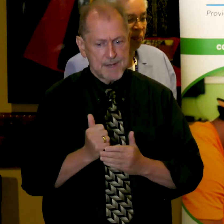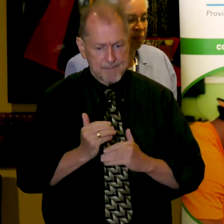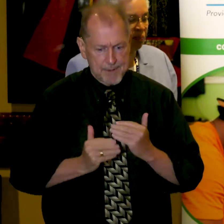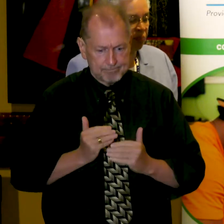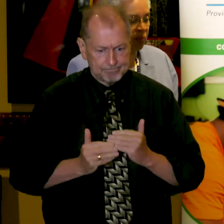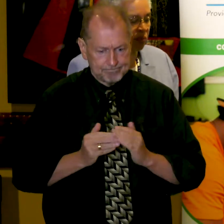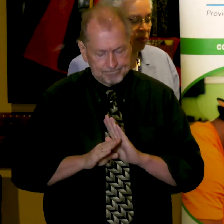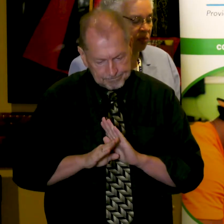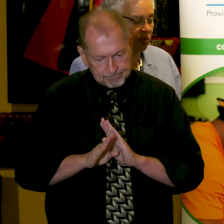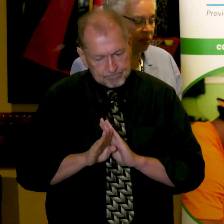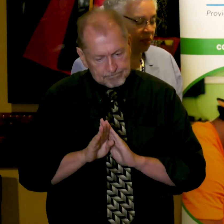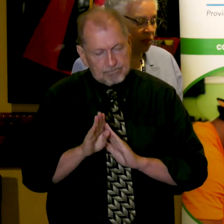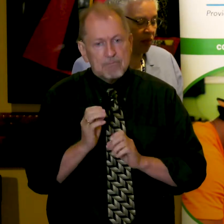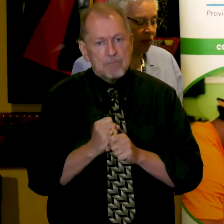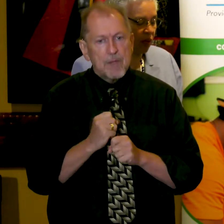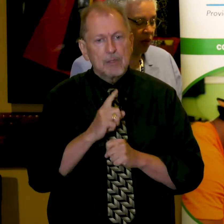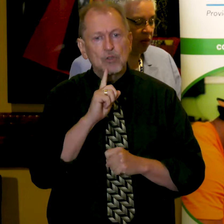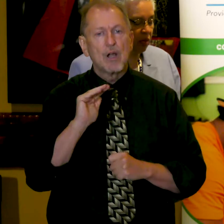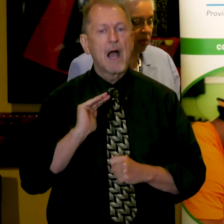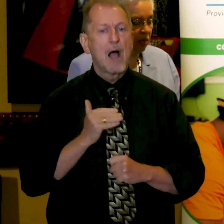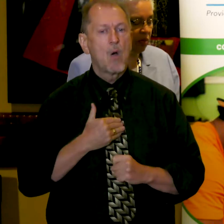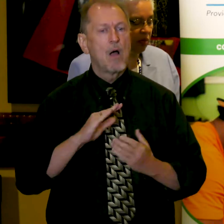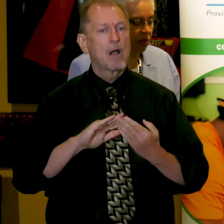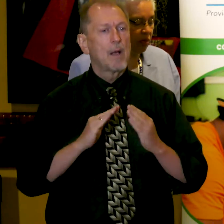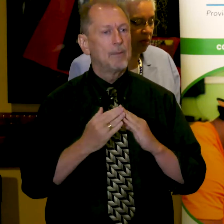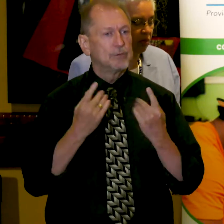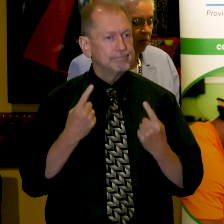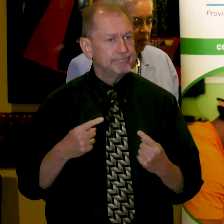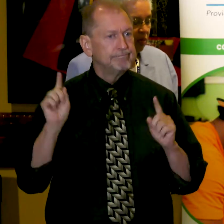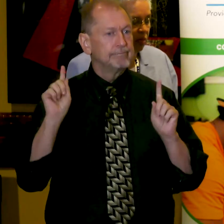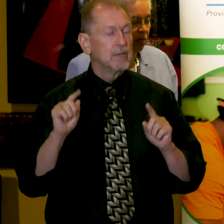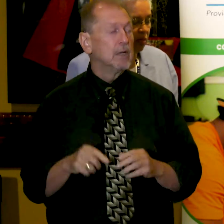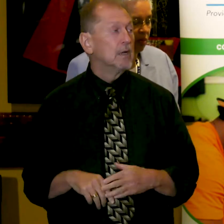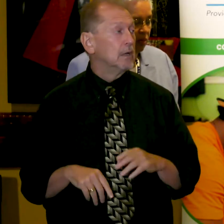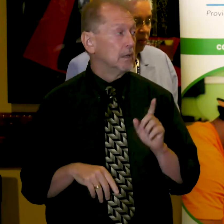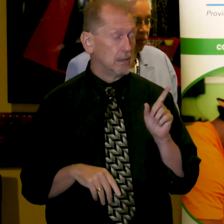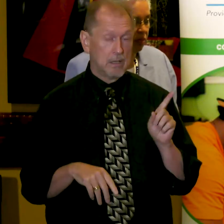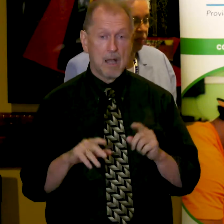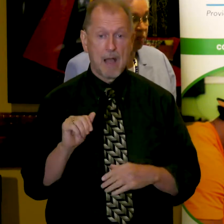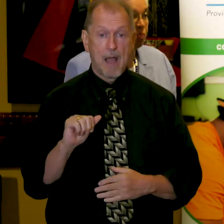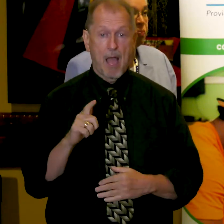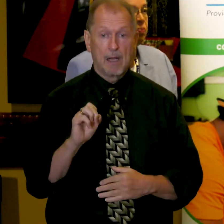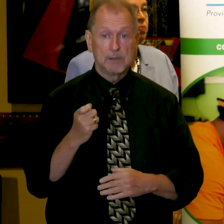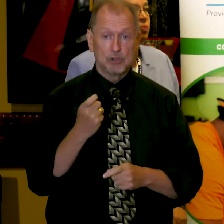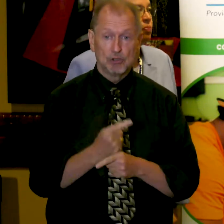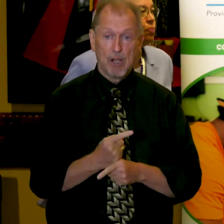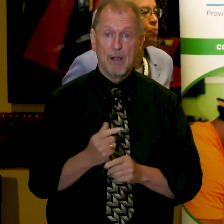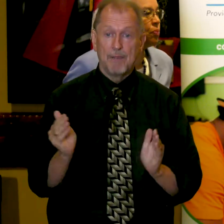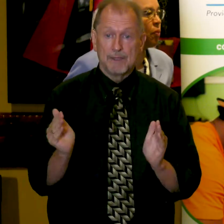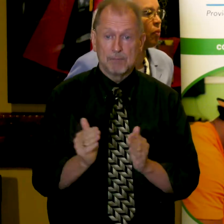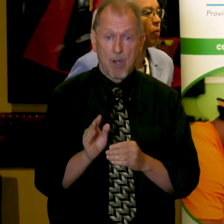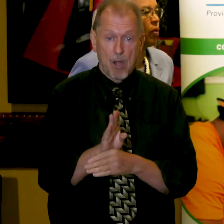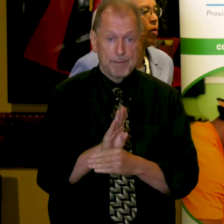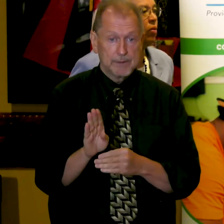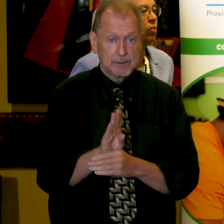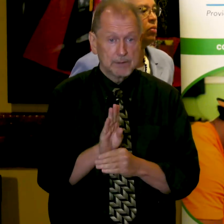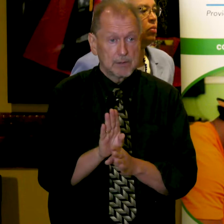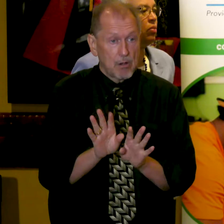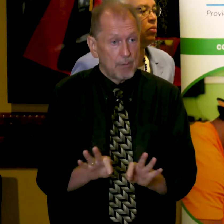ensure that our communities are thriving. Because Alex is right. Our small businesses do not only